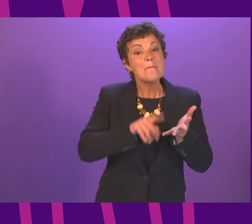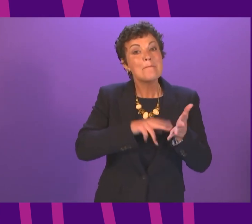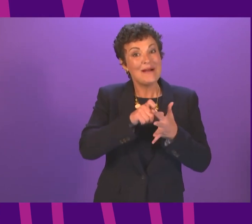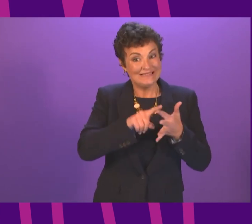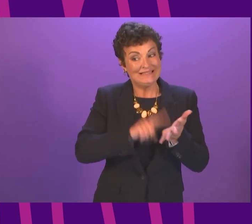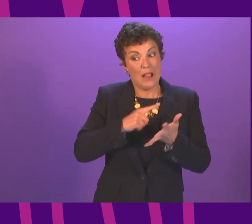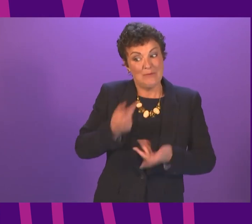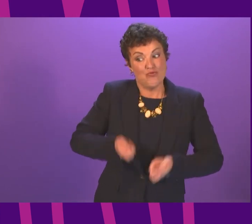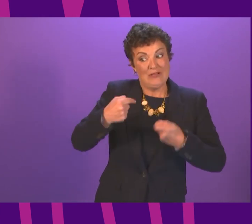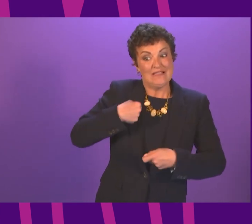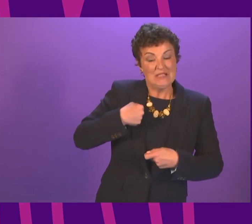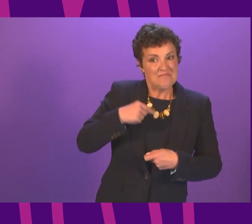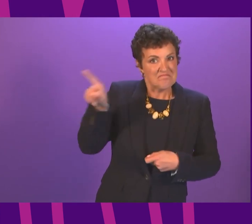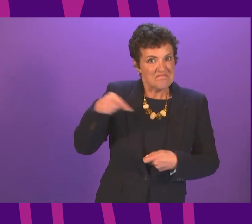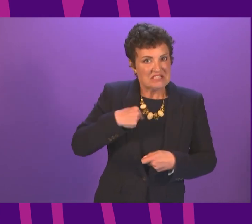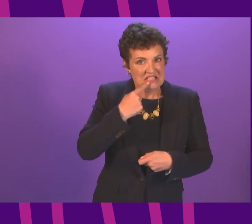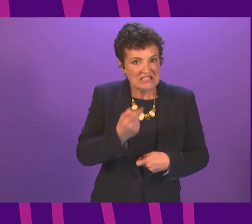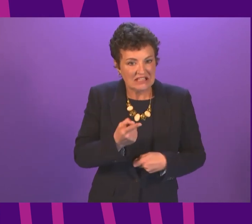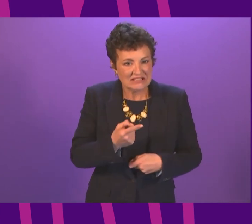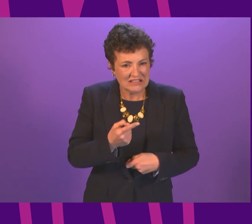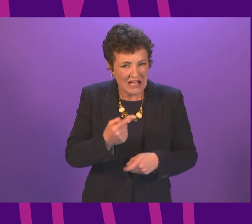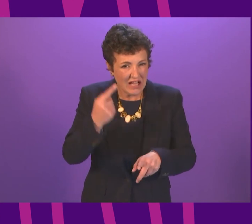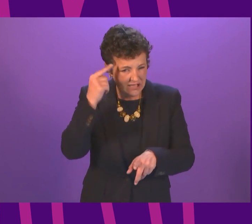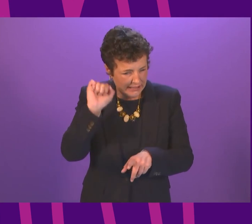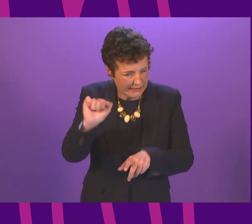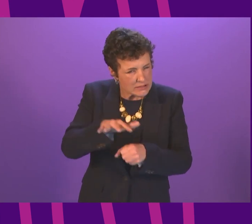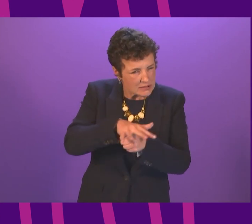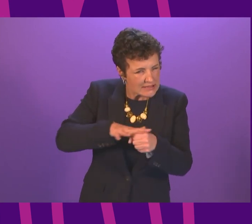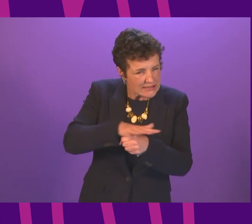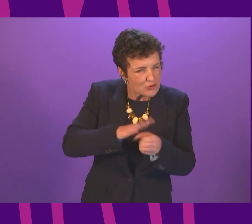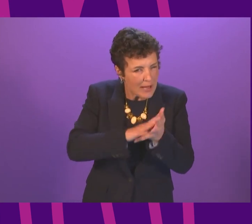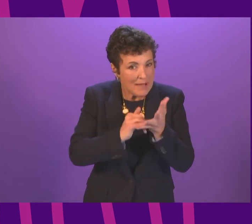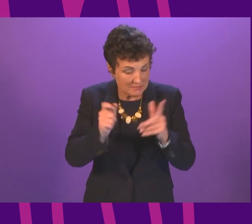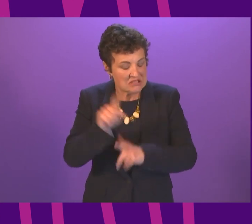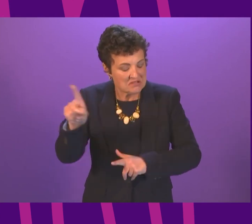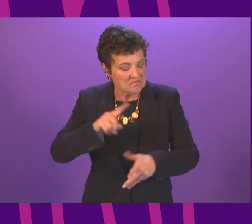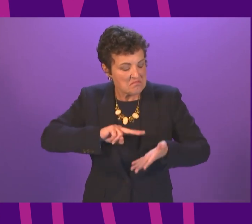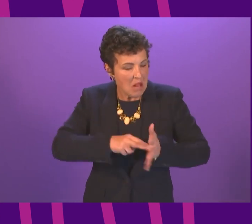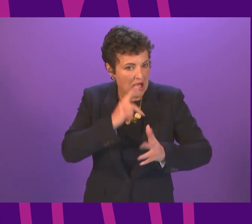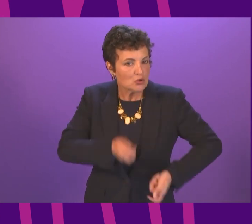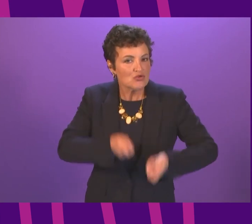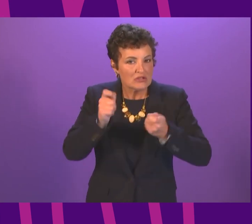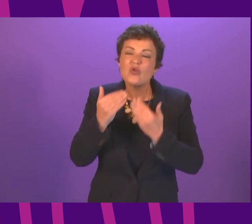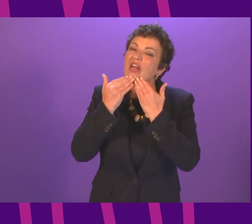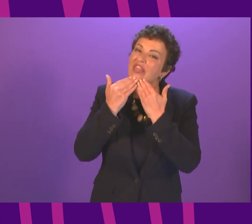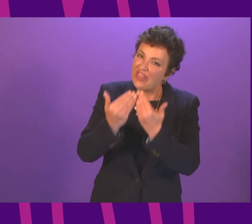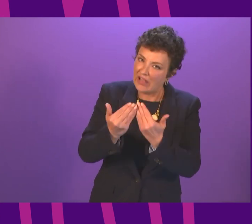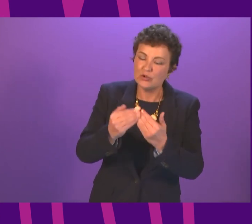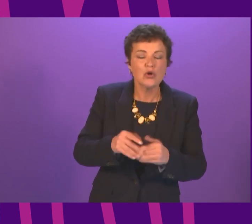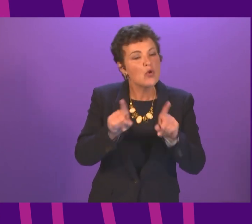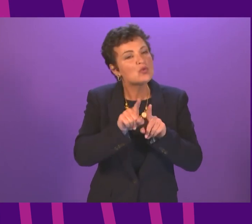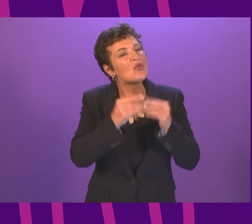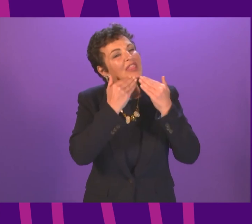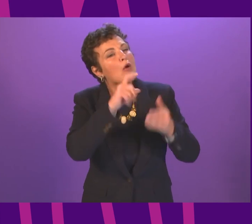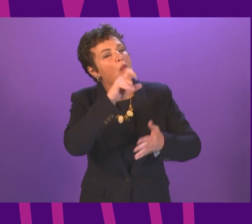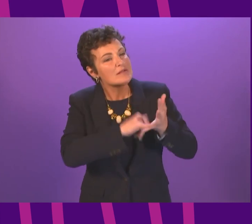of First Minister's questions and indicated that he, as a constituency member there, was intending to raise it. So thank you to him for that and to